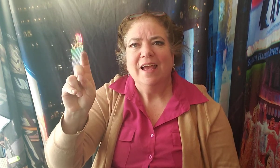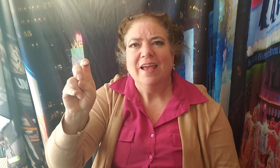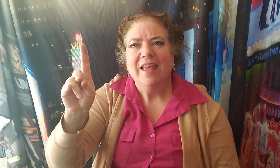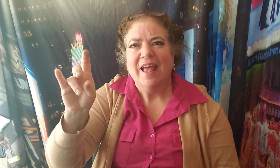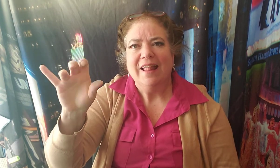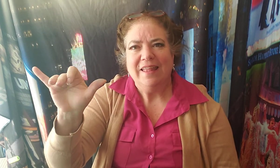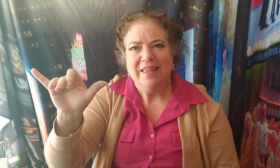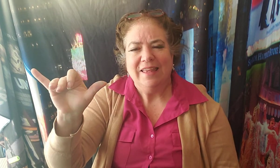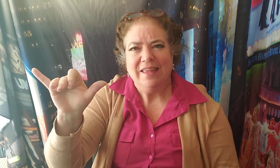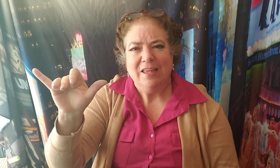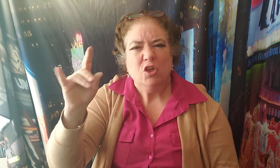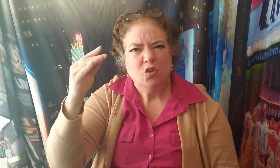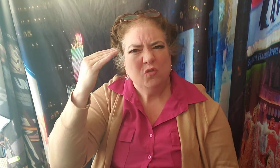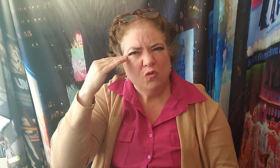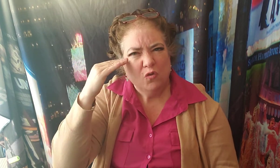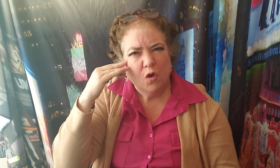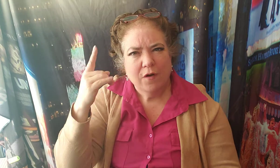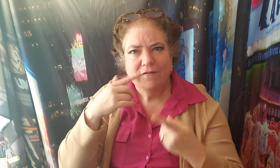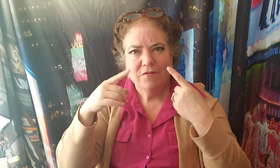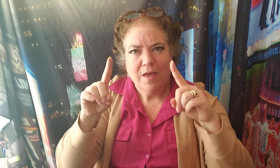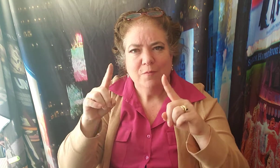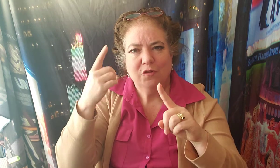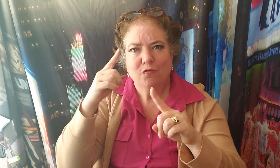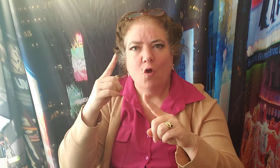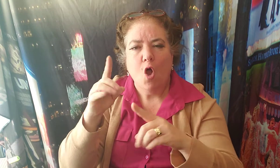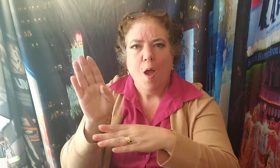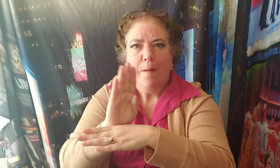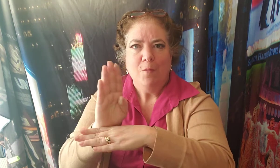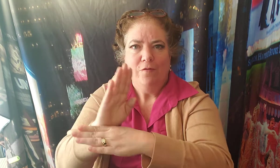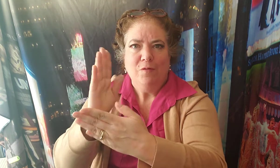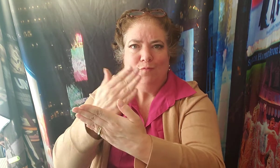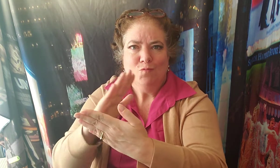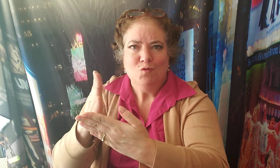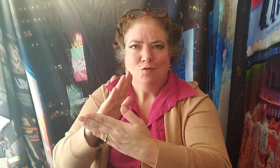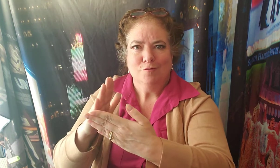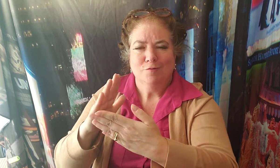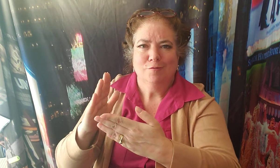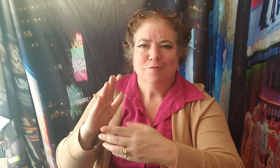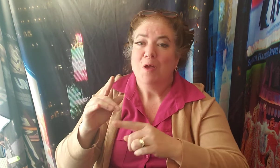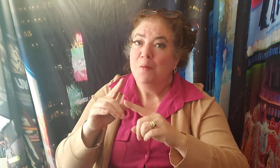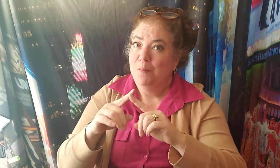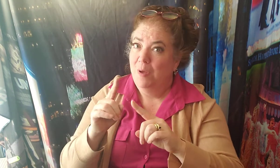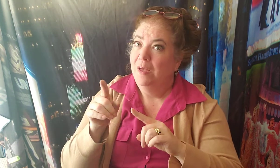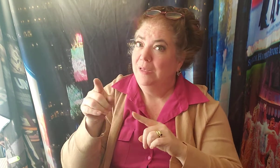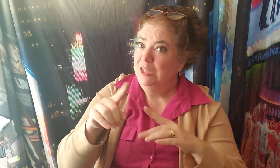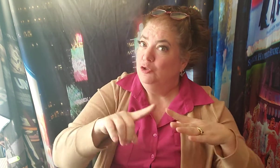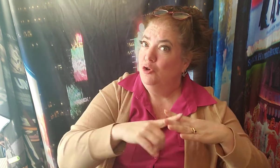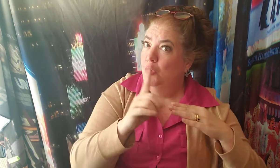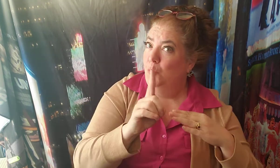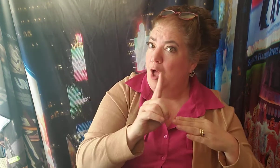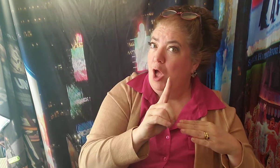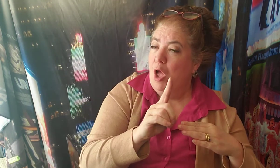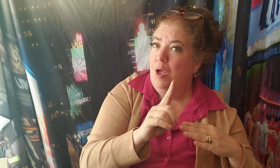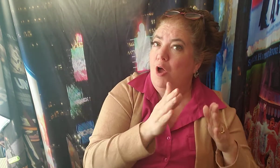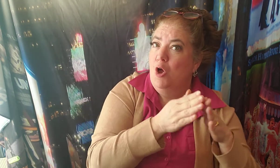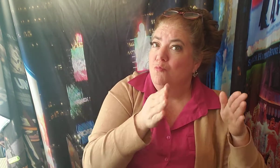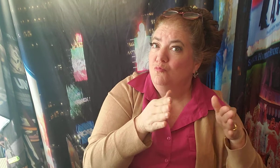from his movie musical career But he got his start on Broadway Playing the lead role in Pal Joey Oh, it was perfect for Gene Kelly